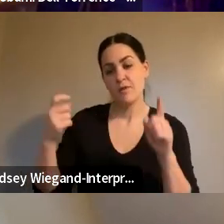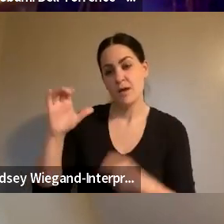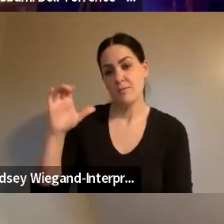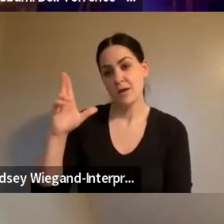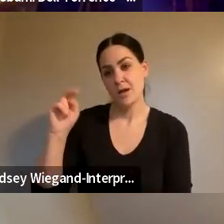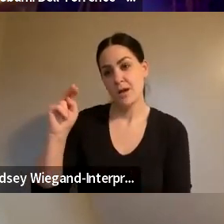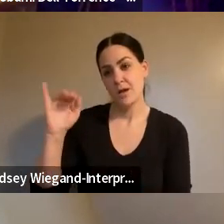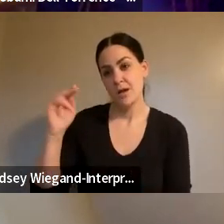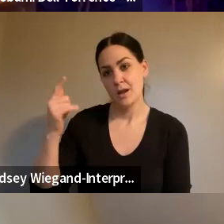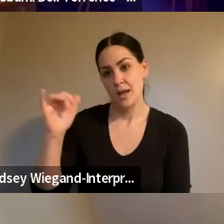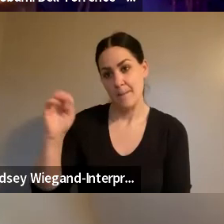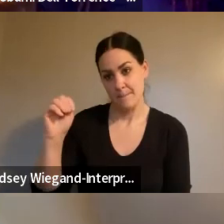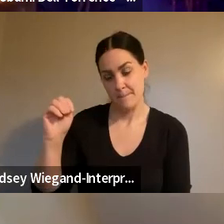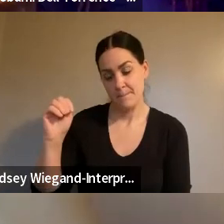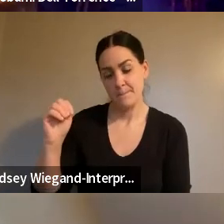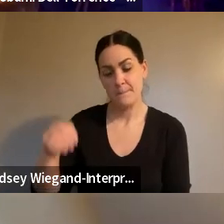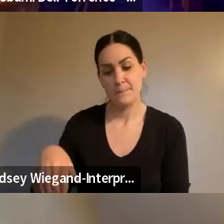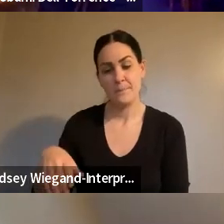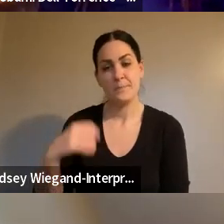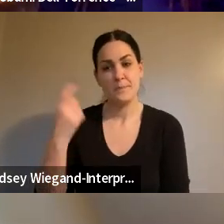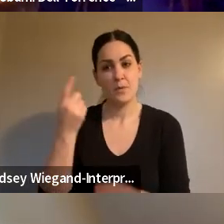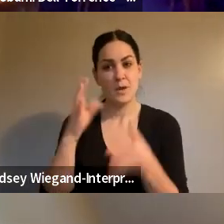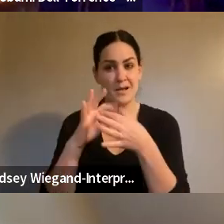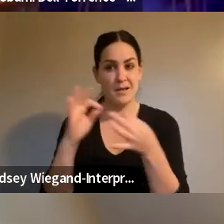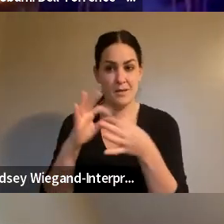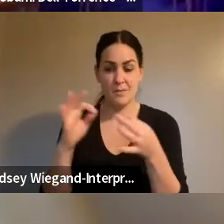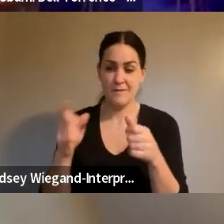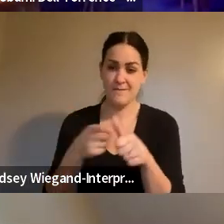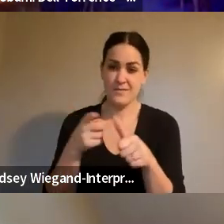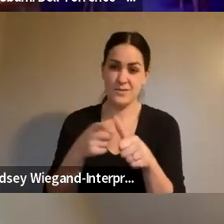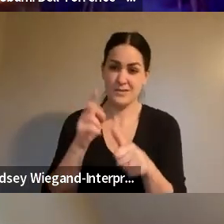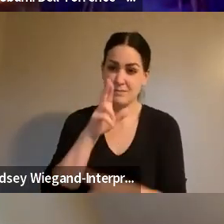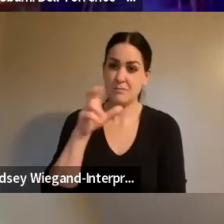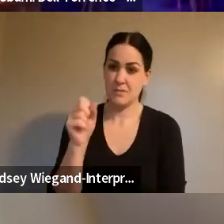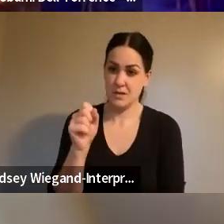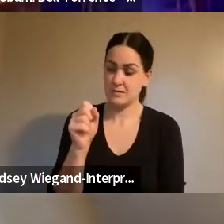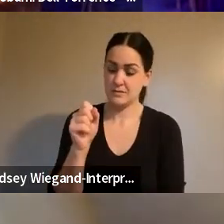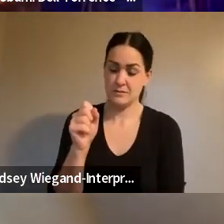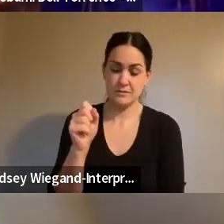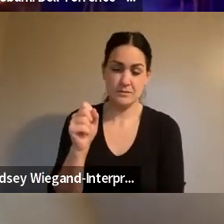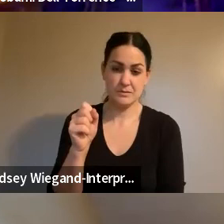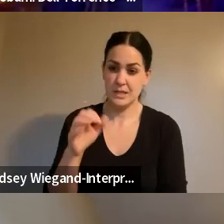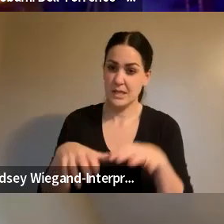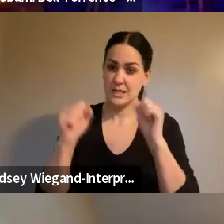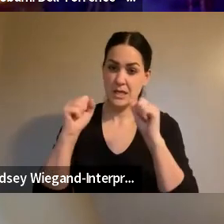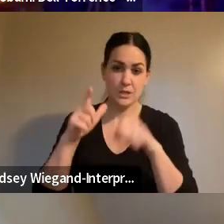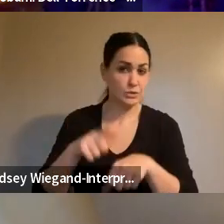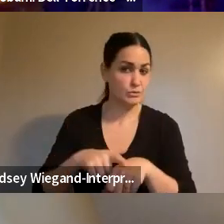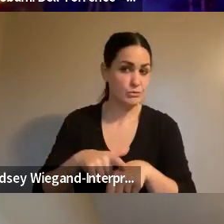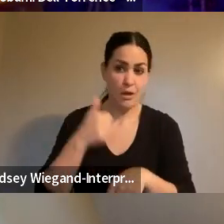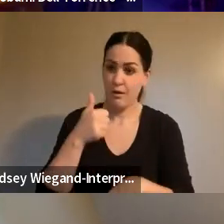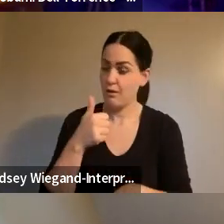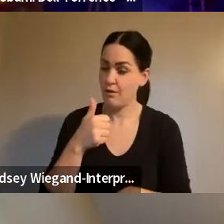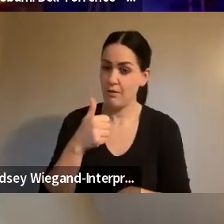on one first. buses. They take too long. I can't take the commute